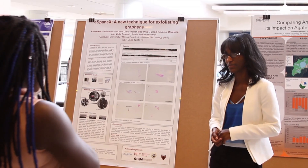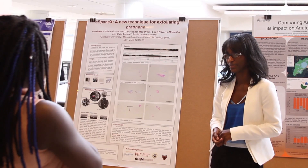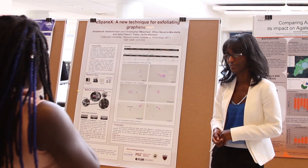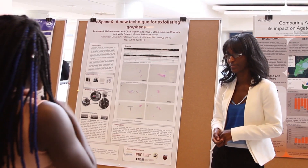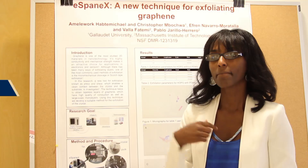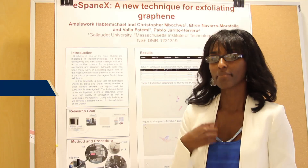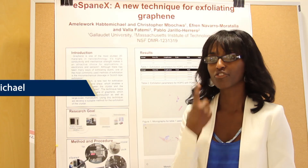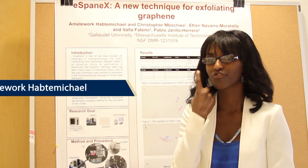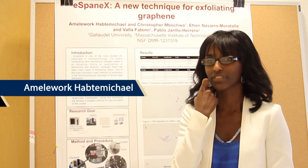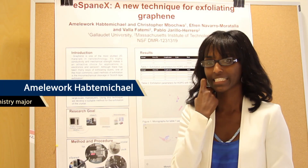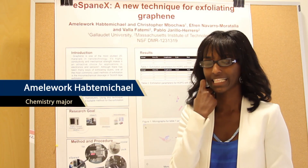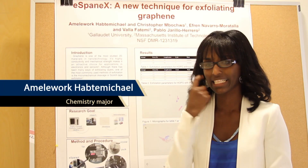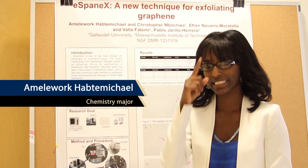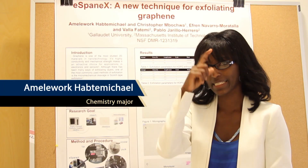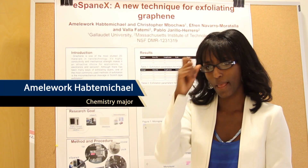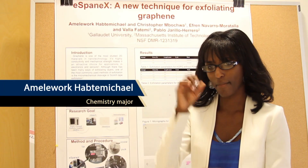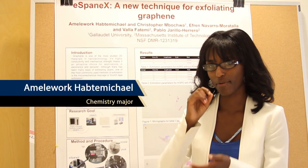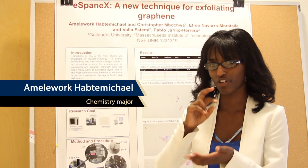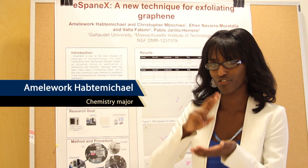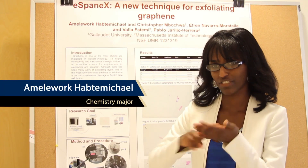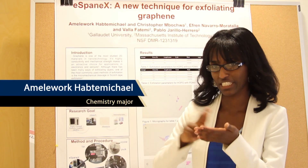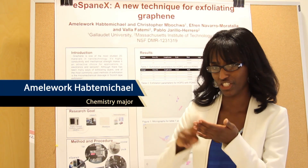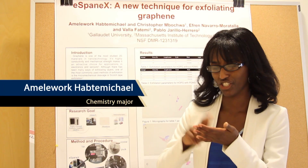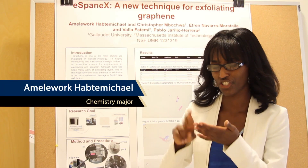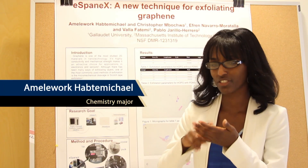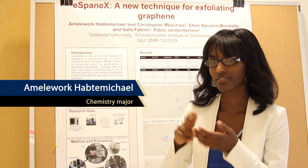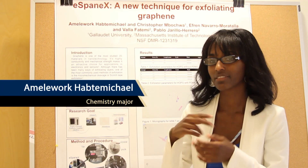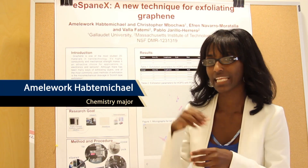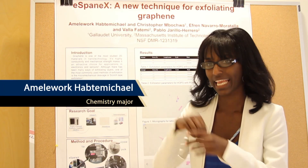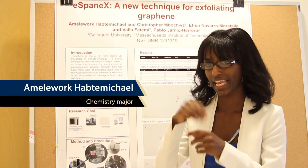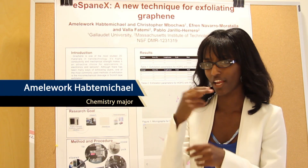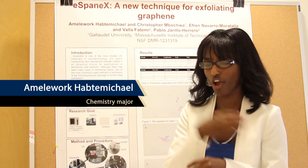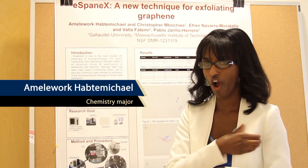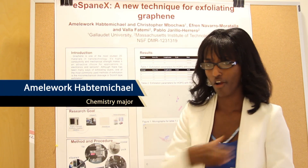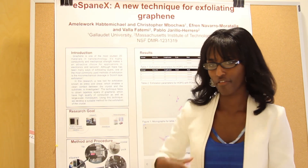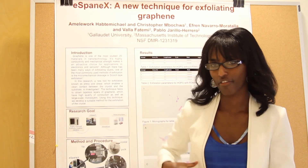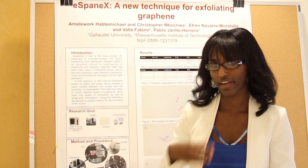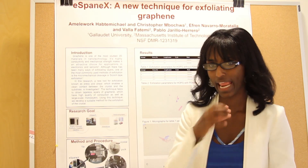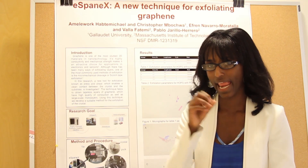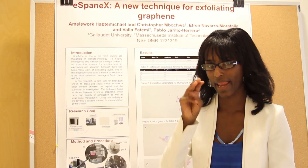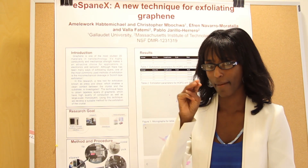I recently did my summer research at Harvard University and MIT.